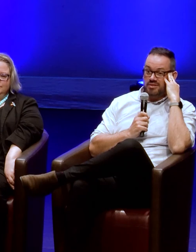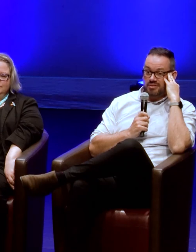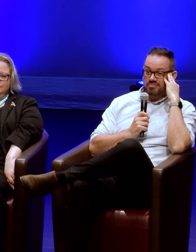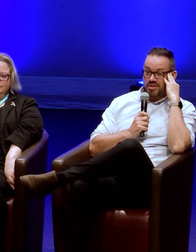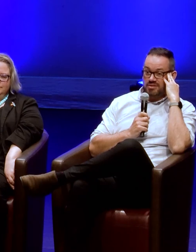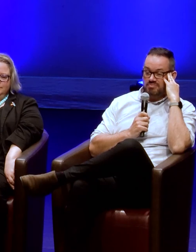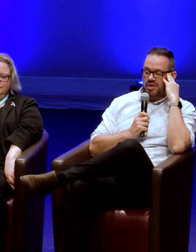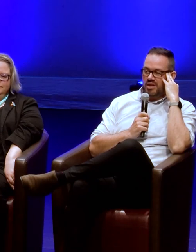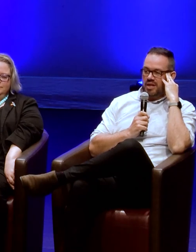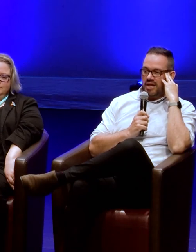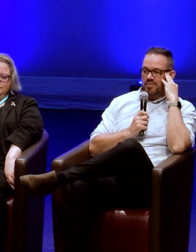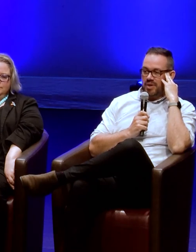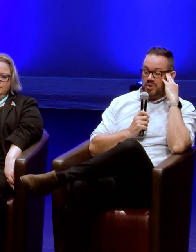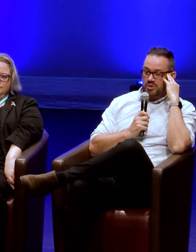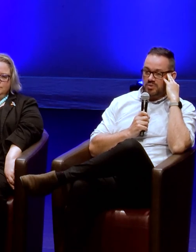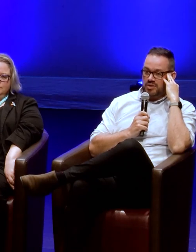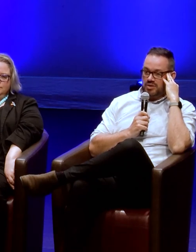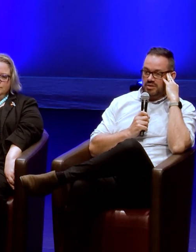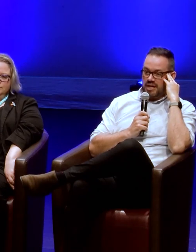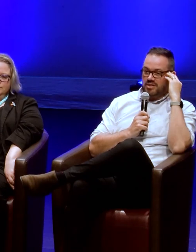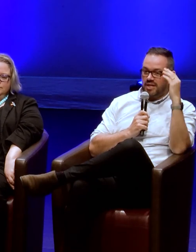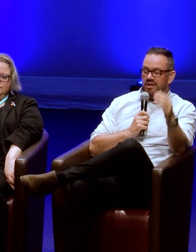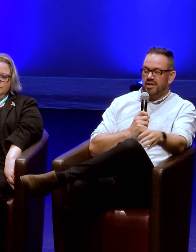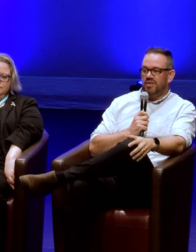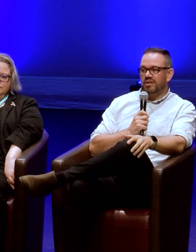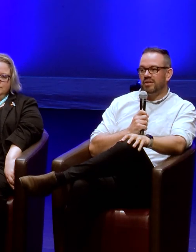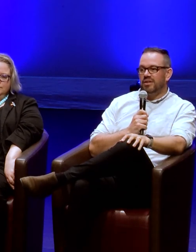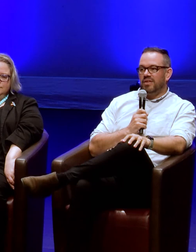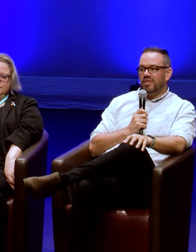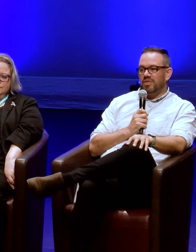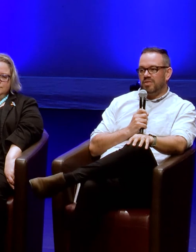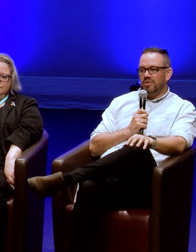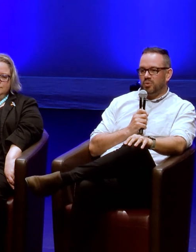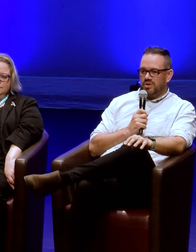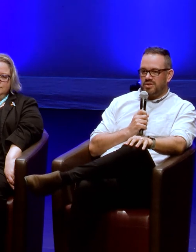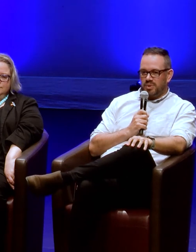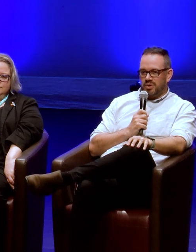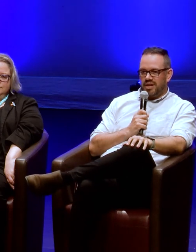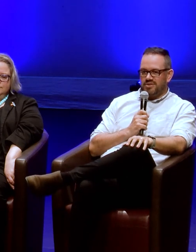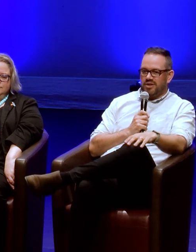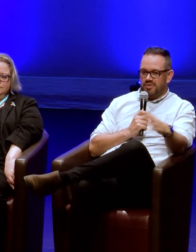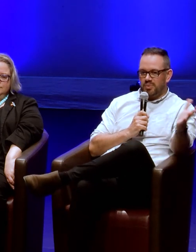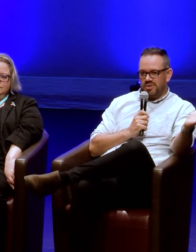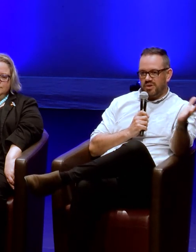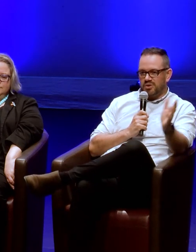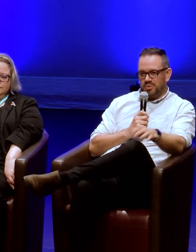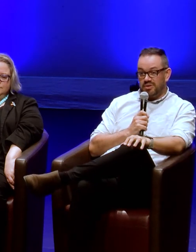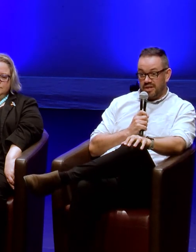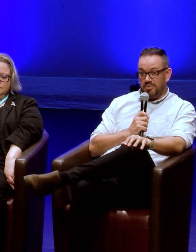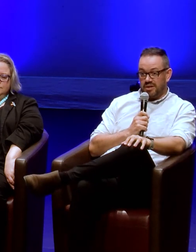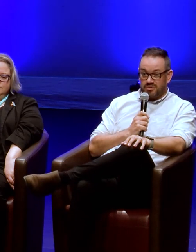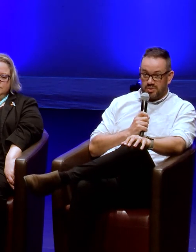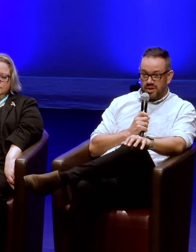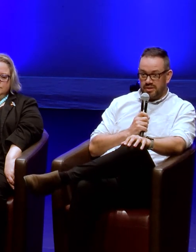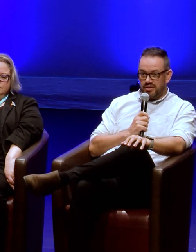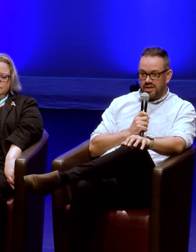the stats and things. And we knew that we could cater to that. And then the audience that we wanted outside of it were those who would